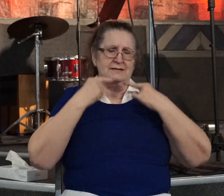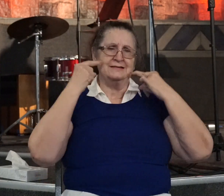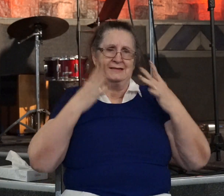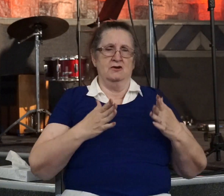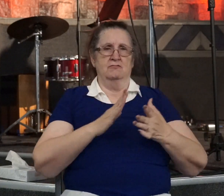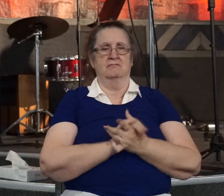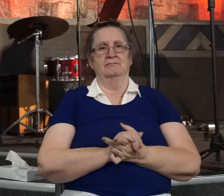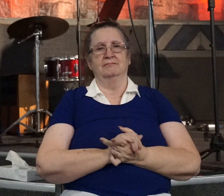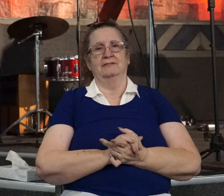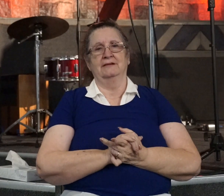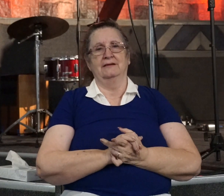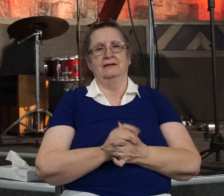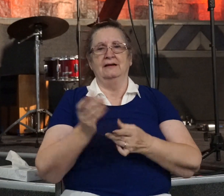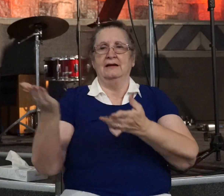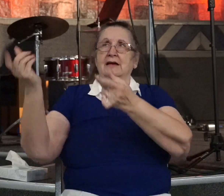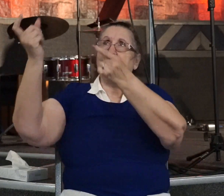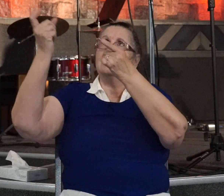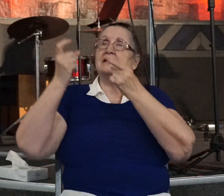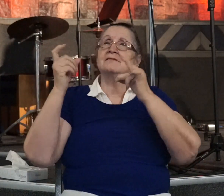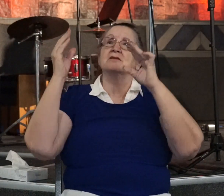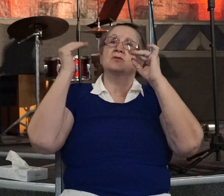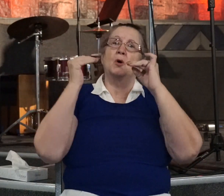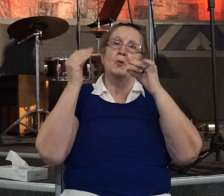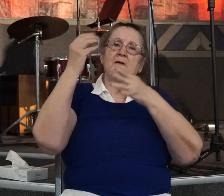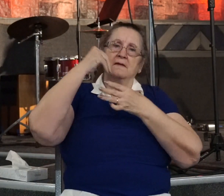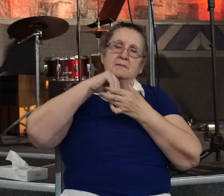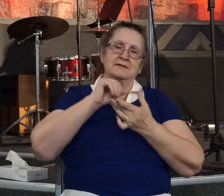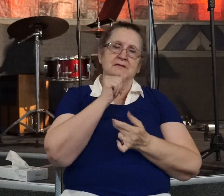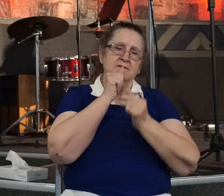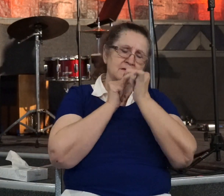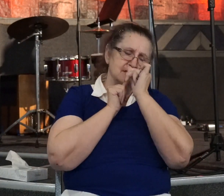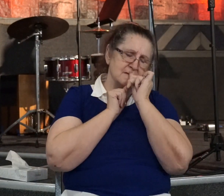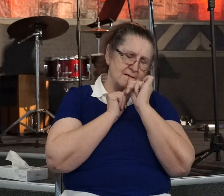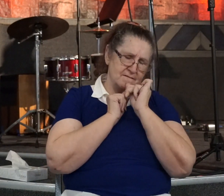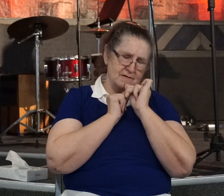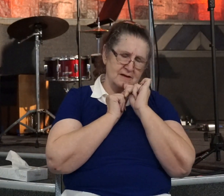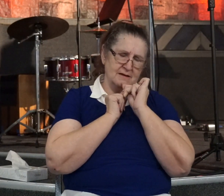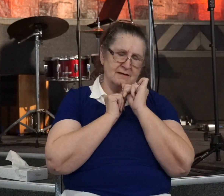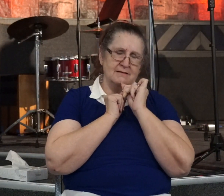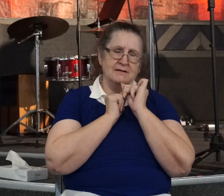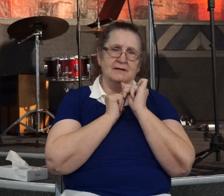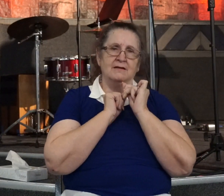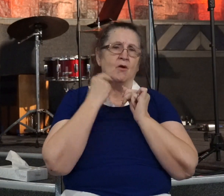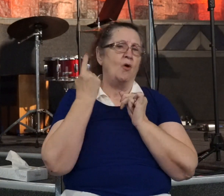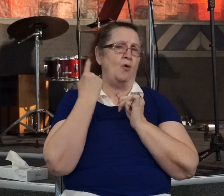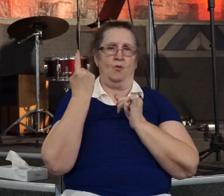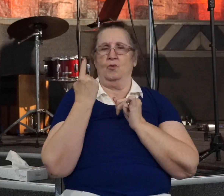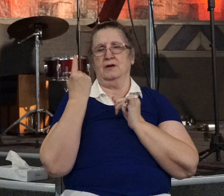He gives us hope in the midst of our suffering. He always does. He always will.